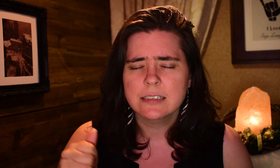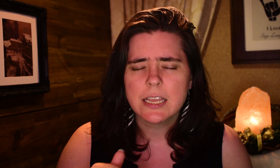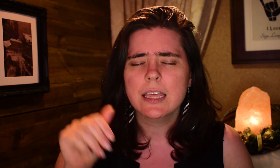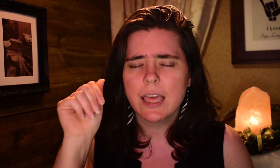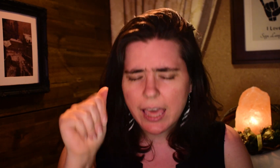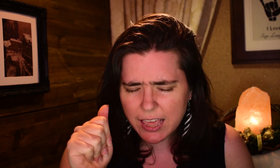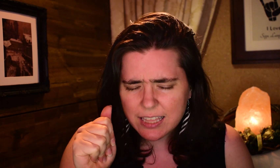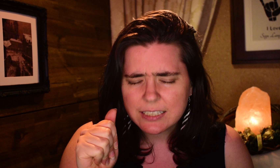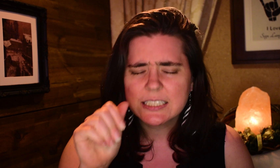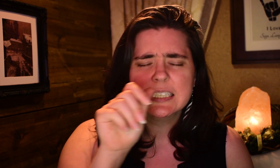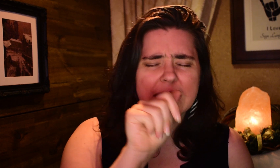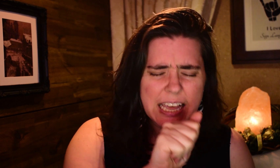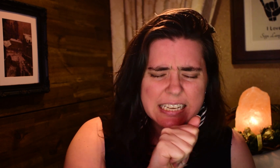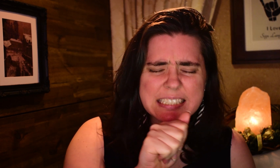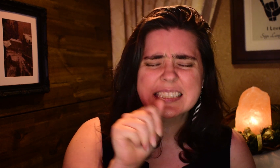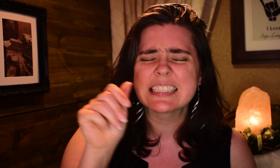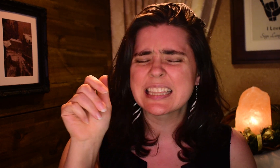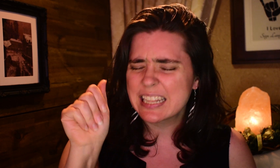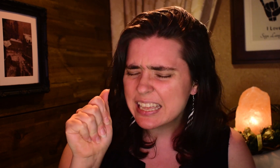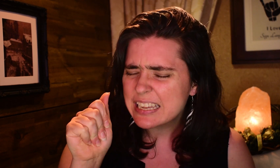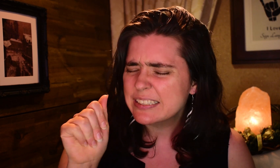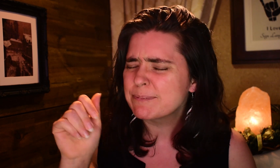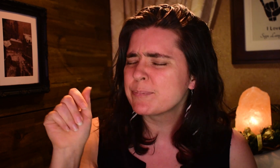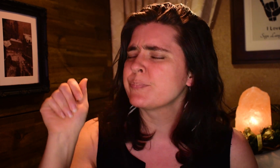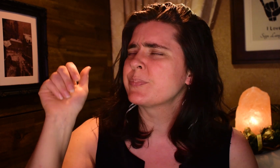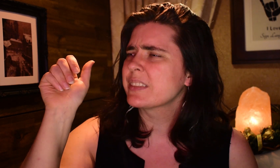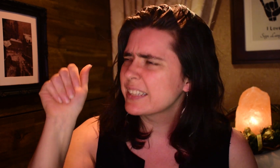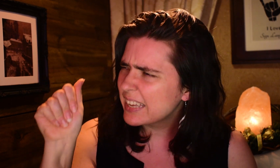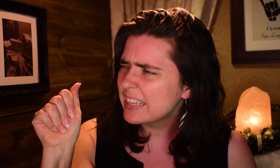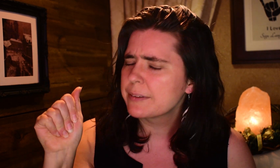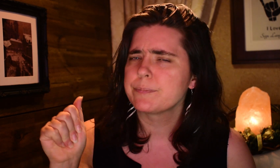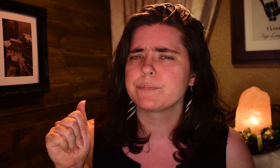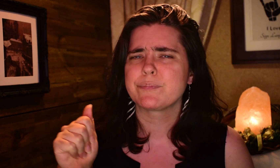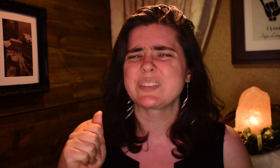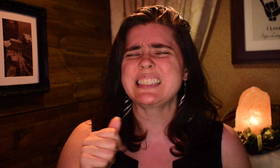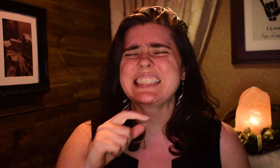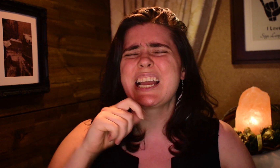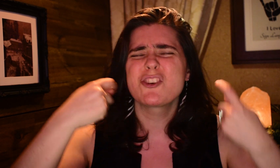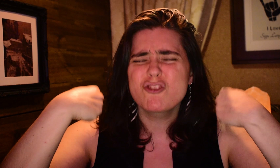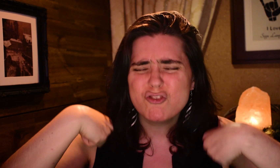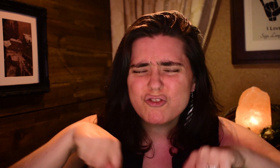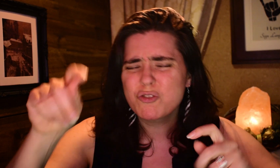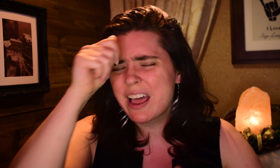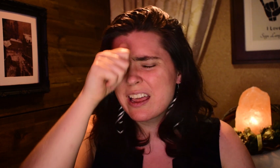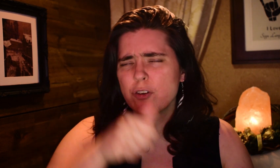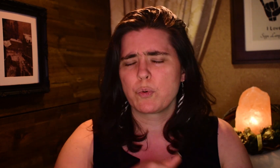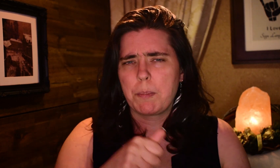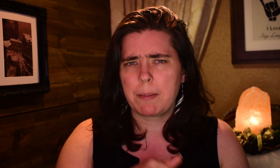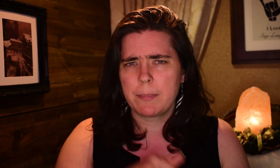sign. Try and remember and practice A, A, A. I would